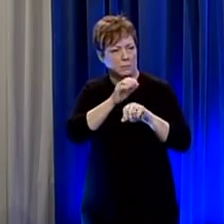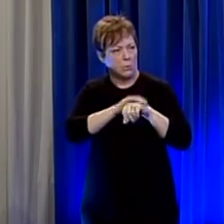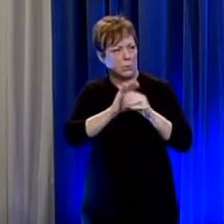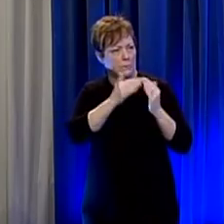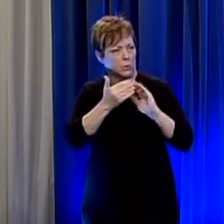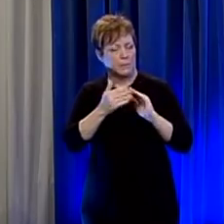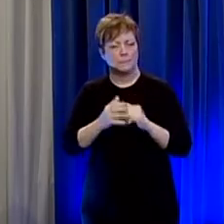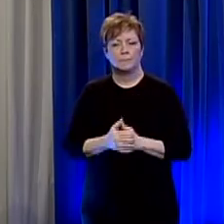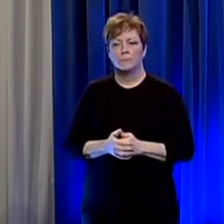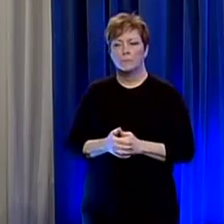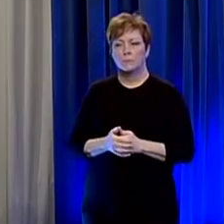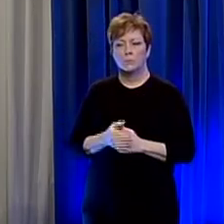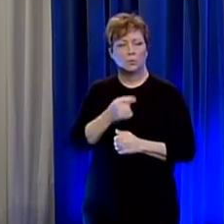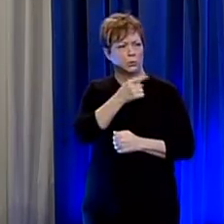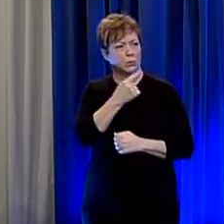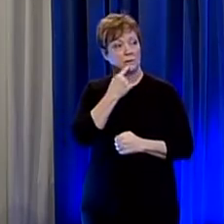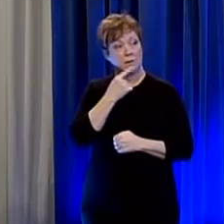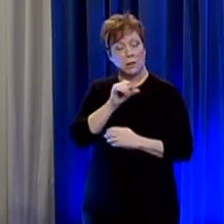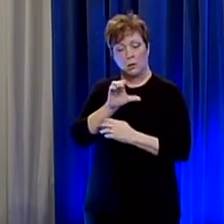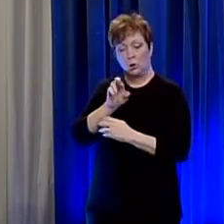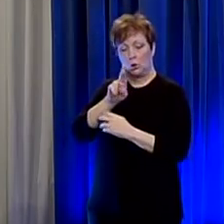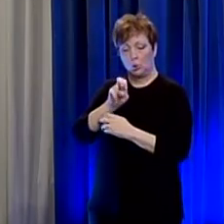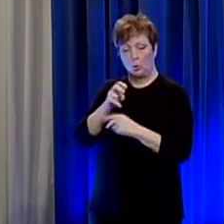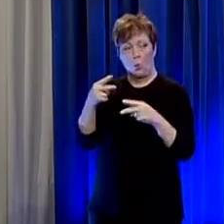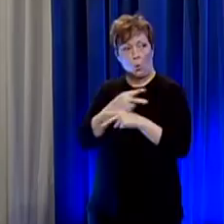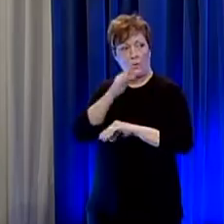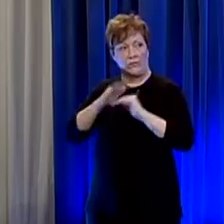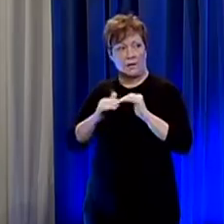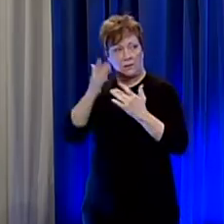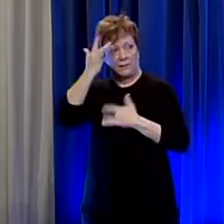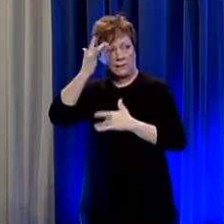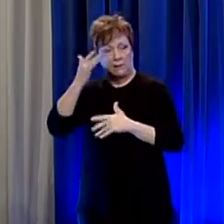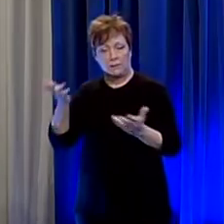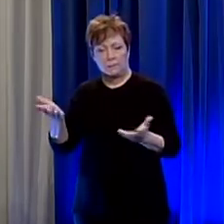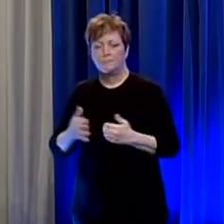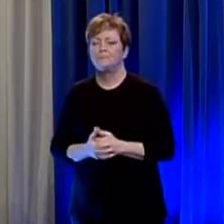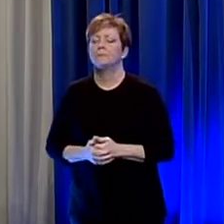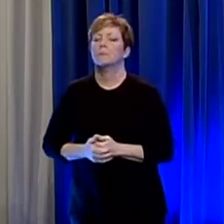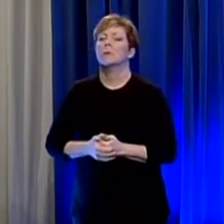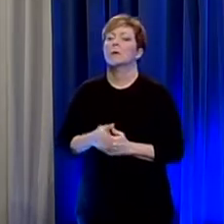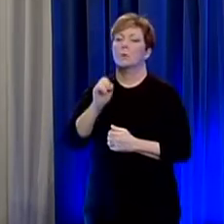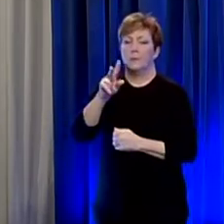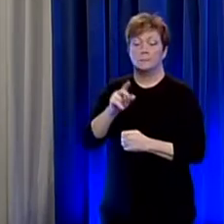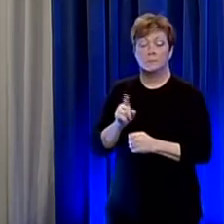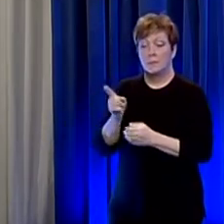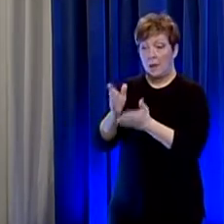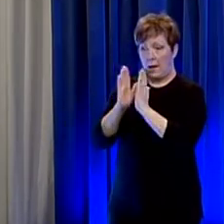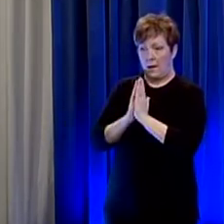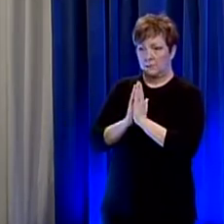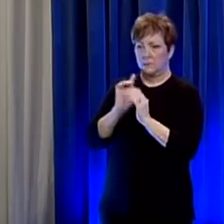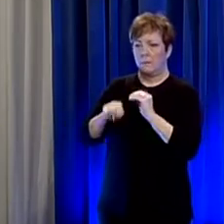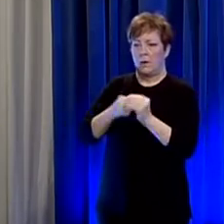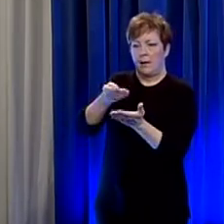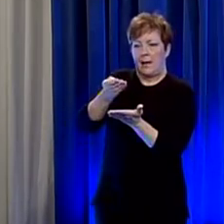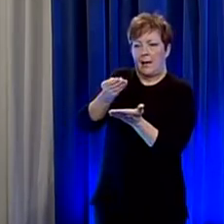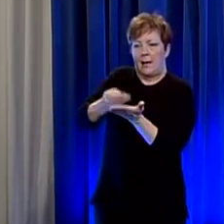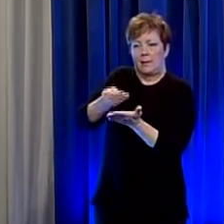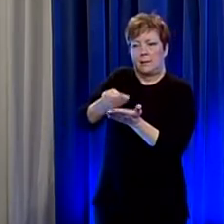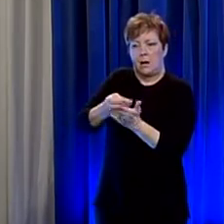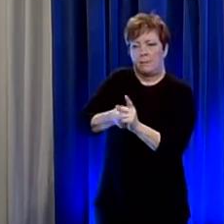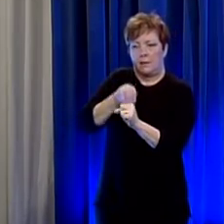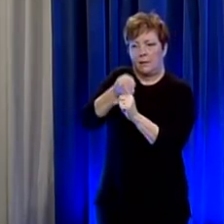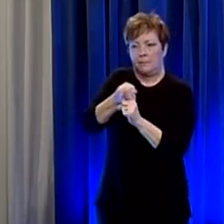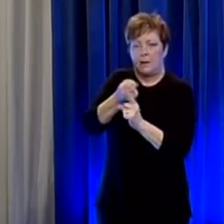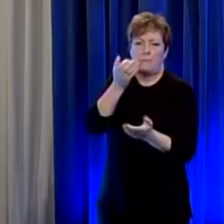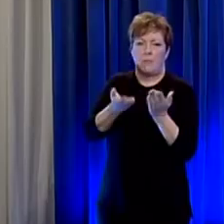the cure is worse than the disease yeah the question has to do with with i guess the economic impact or